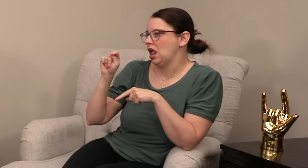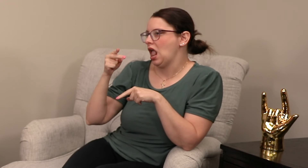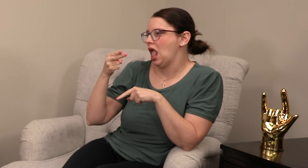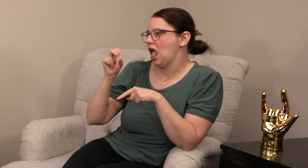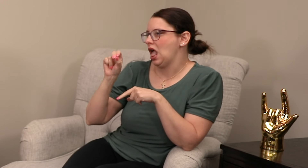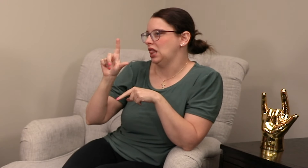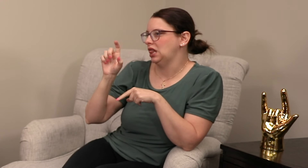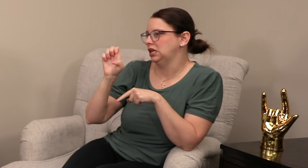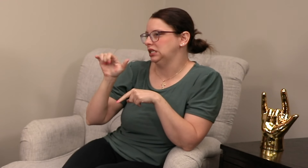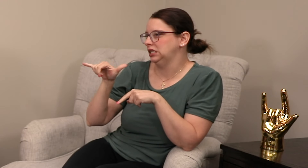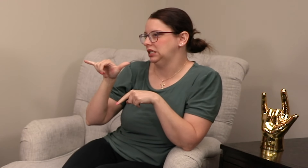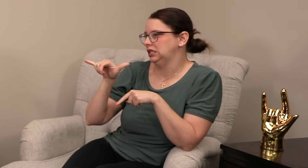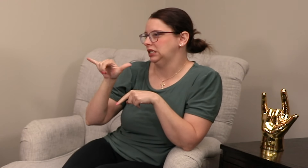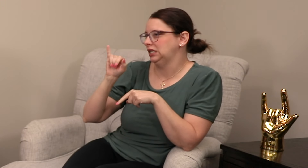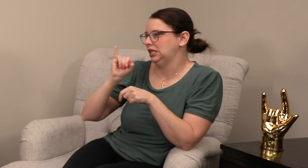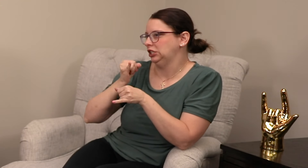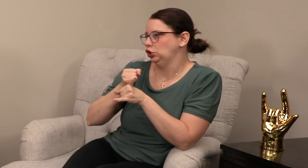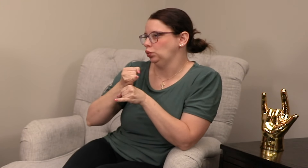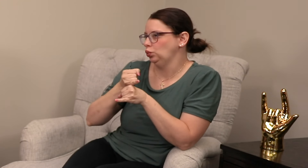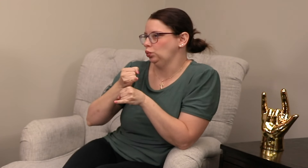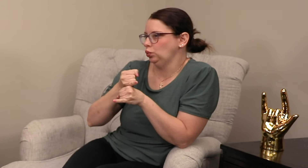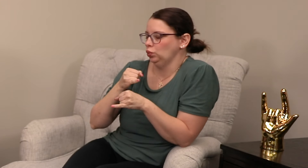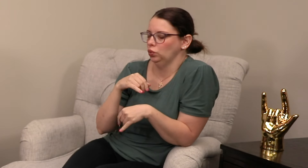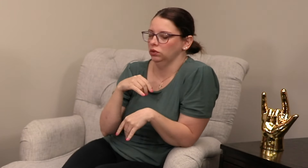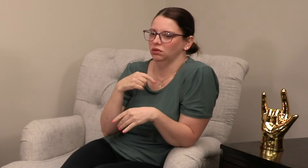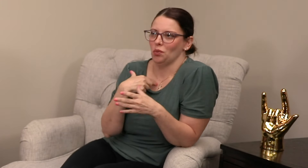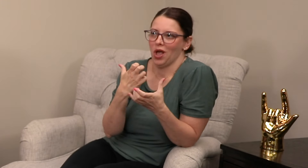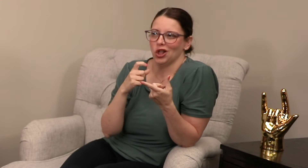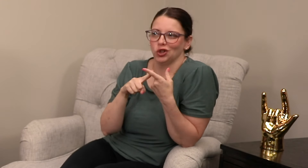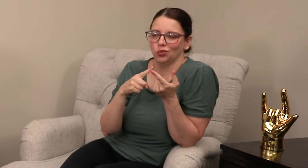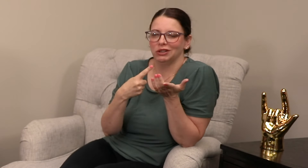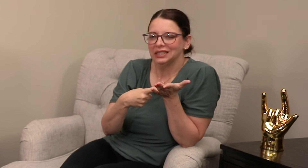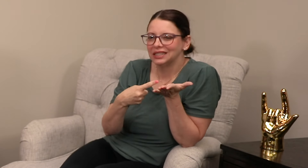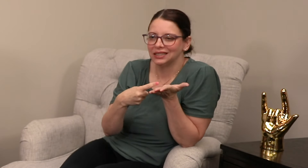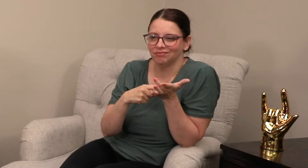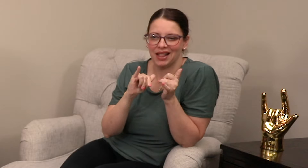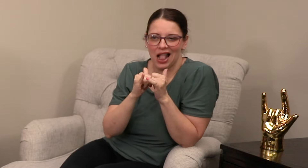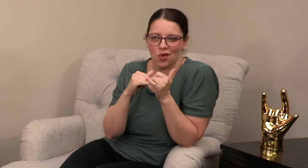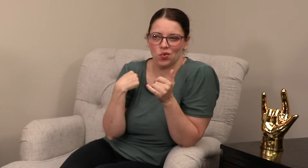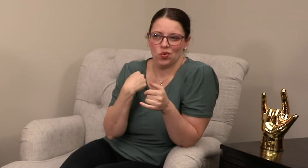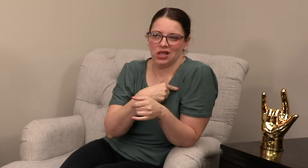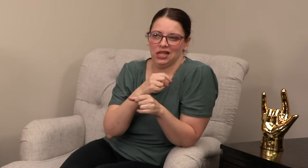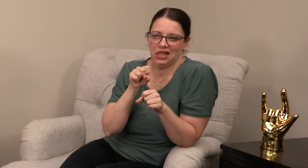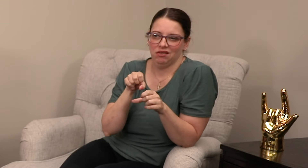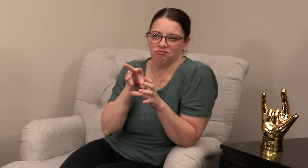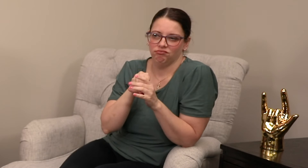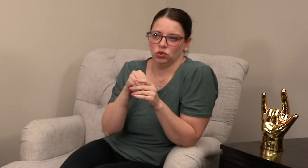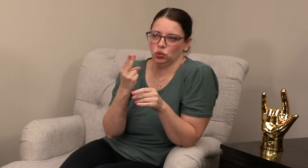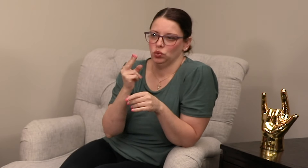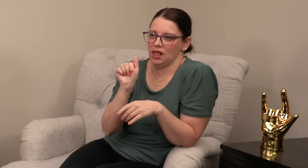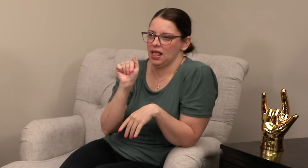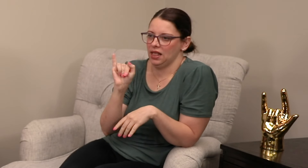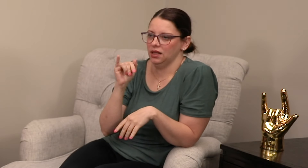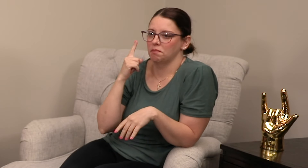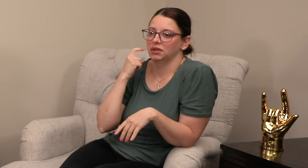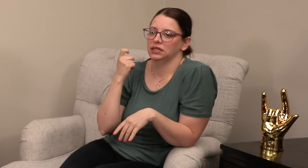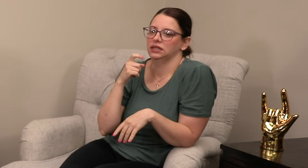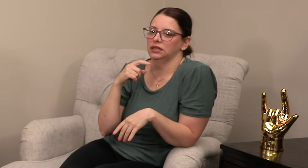And that's at the Holly Institute. So I definitely want to get into that with them and maybe we can